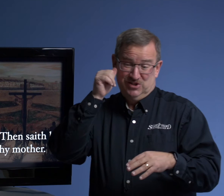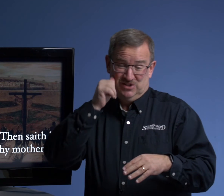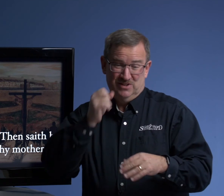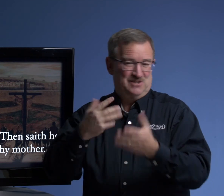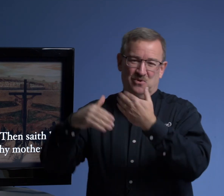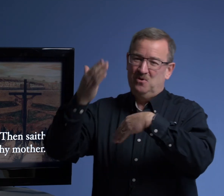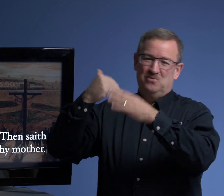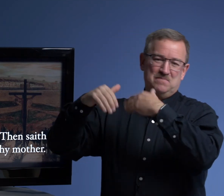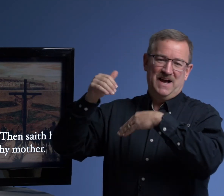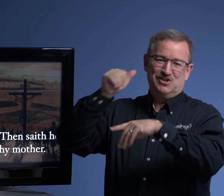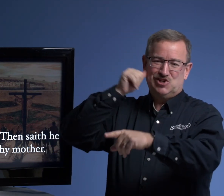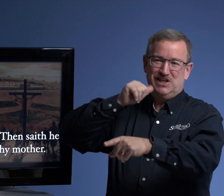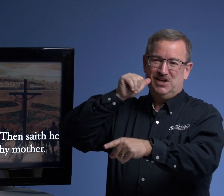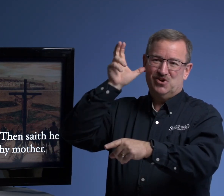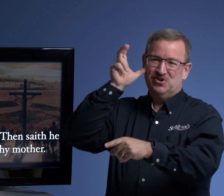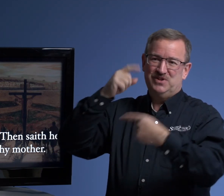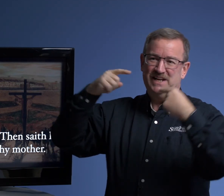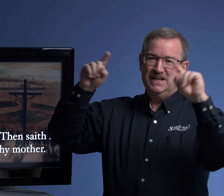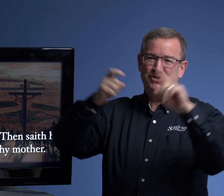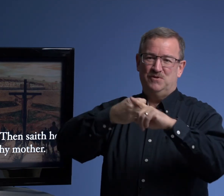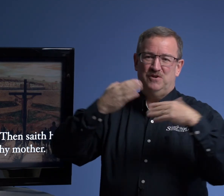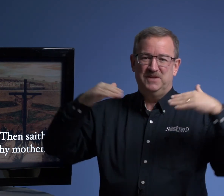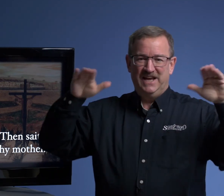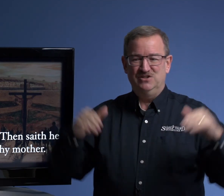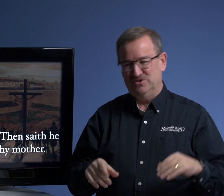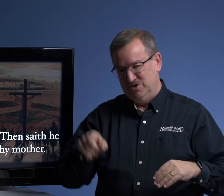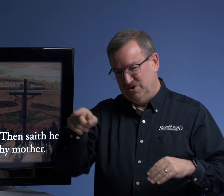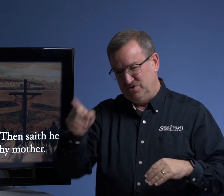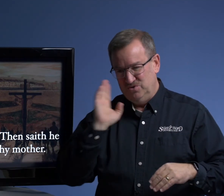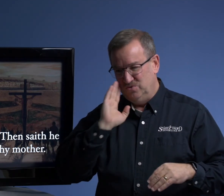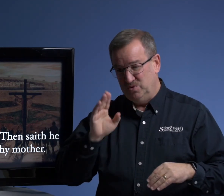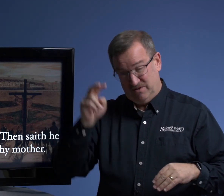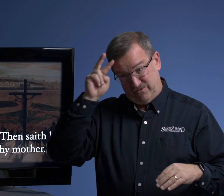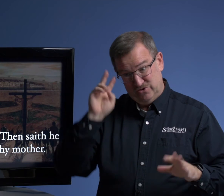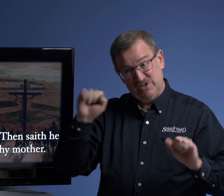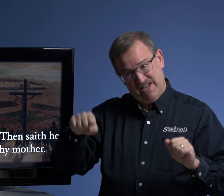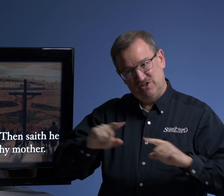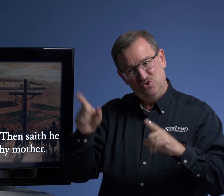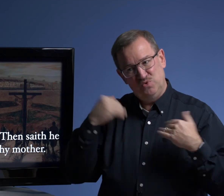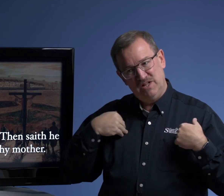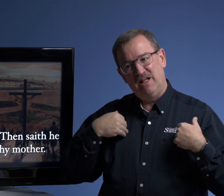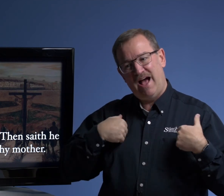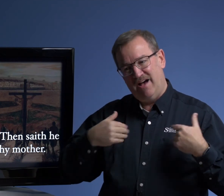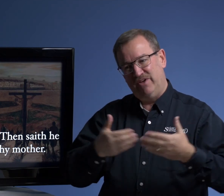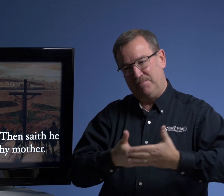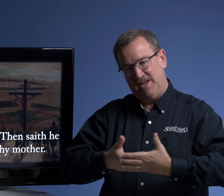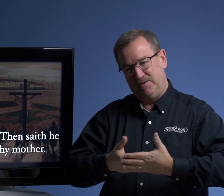Let's go all the way back. She heard the announcement from the angel. You will, virgin, yes, you will have a baby.